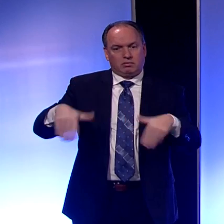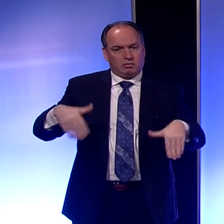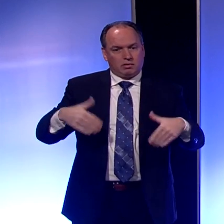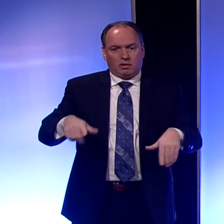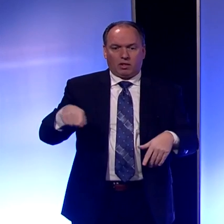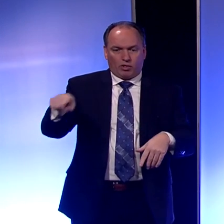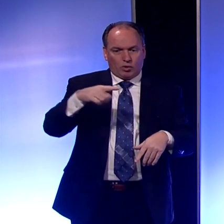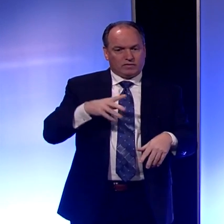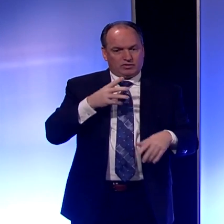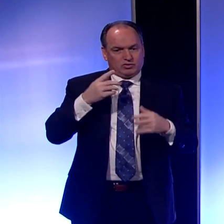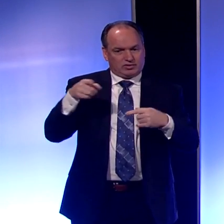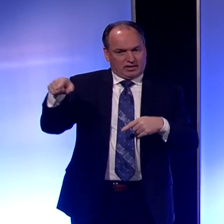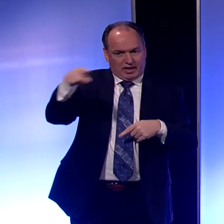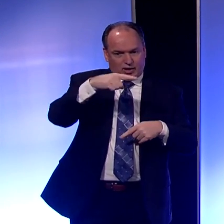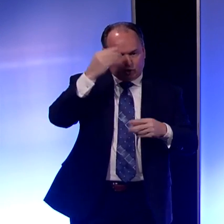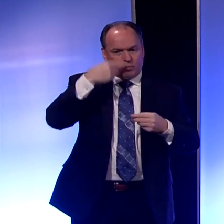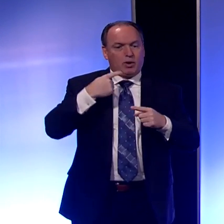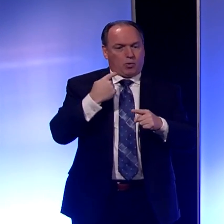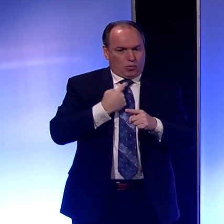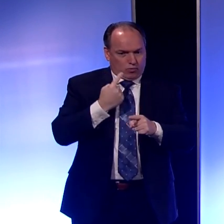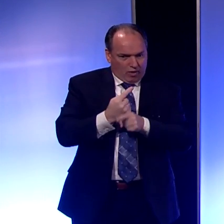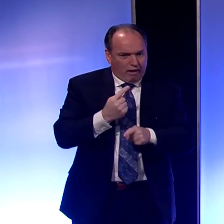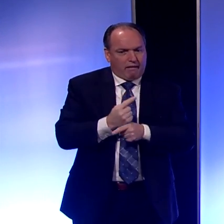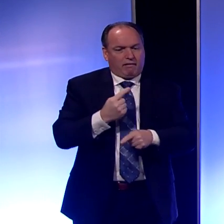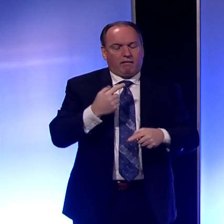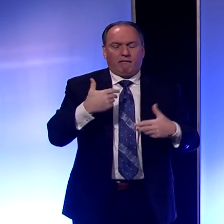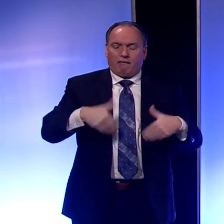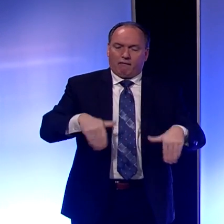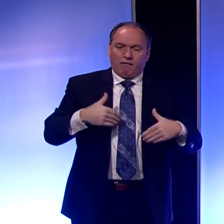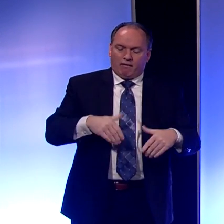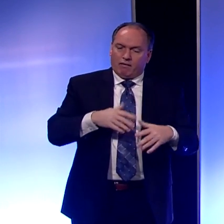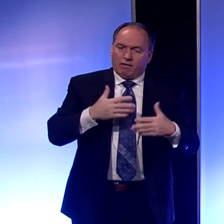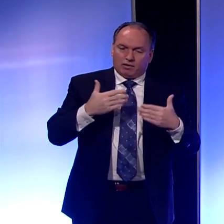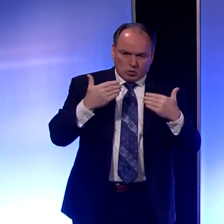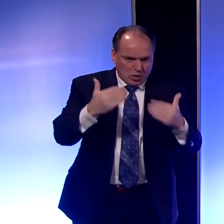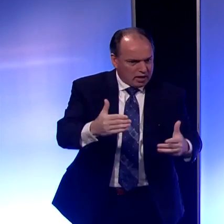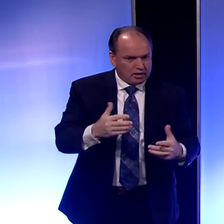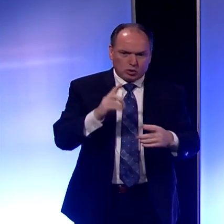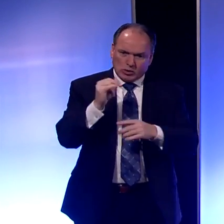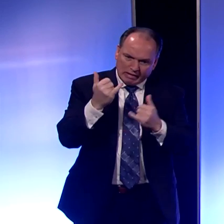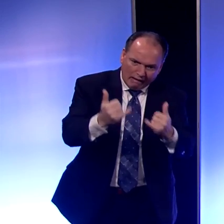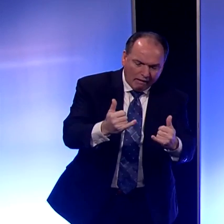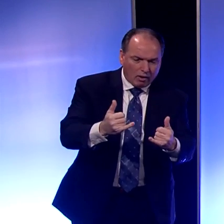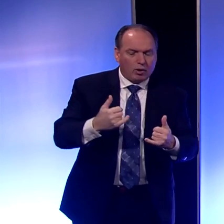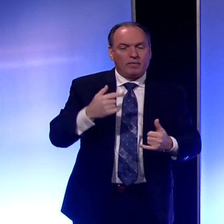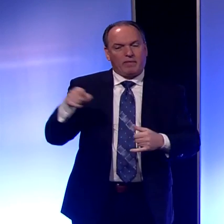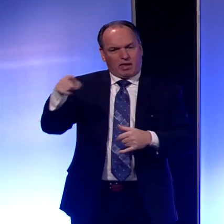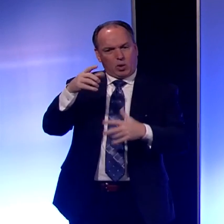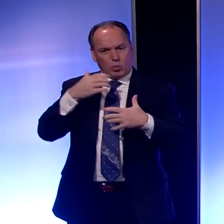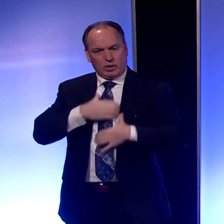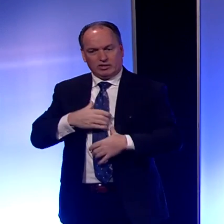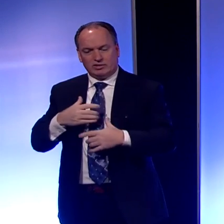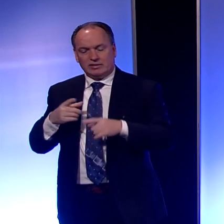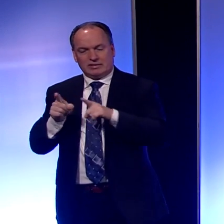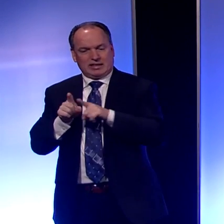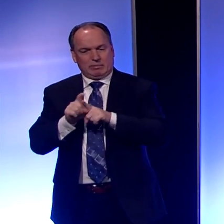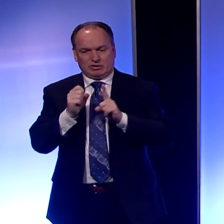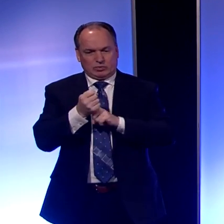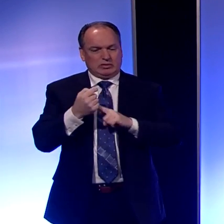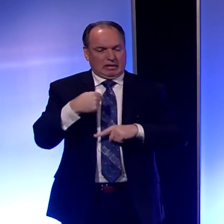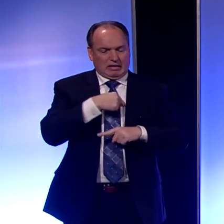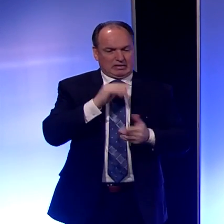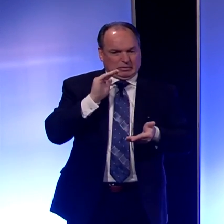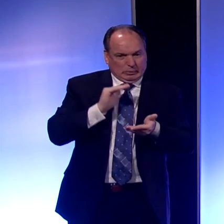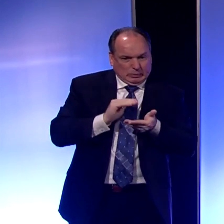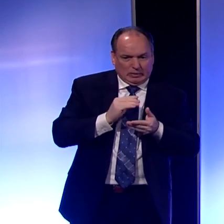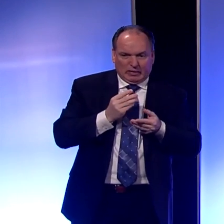told me I am doing the right thing by doing this. And they only wish they were in the situation we are today. So we do not see any